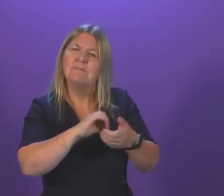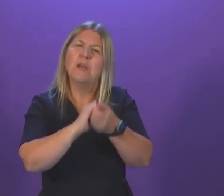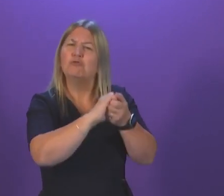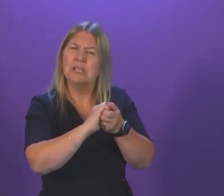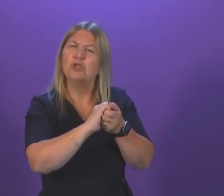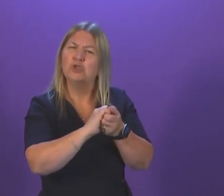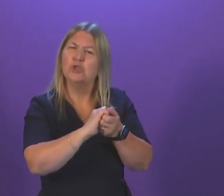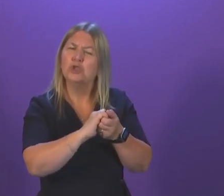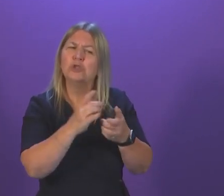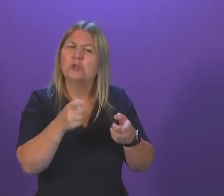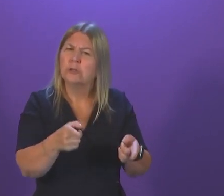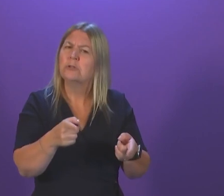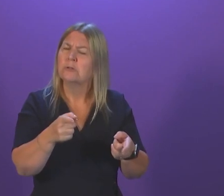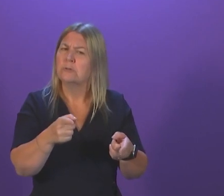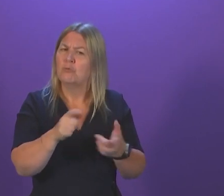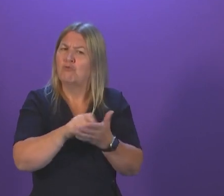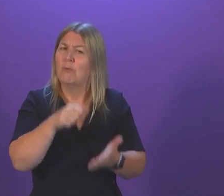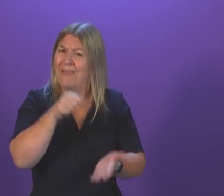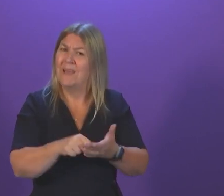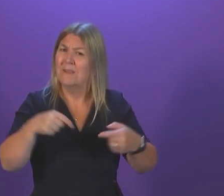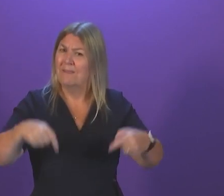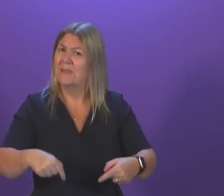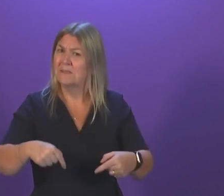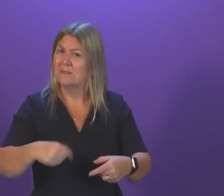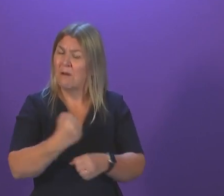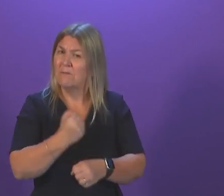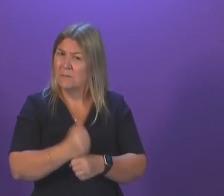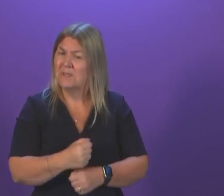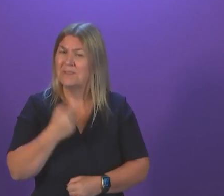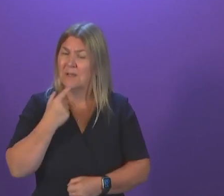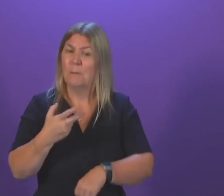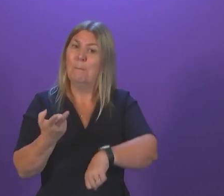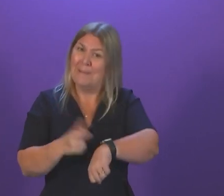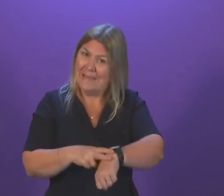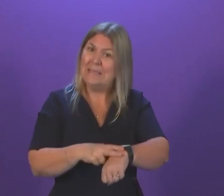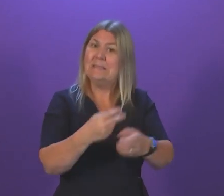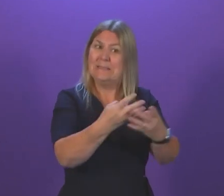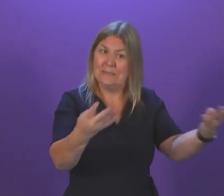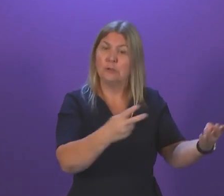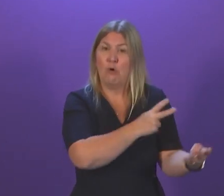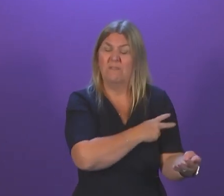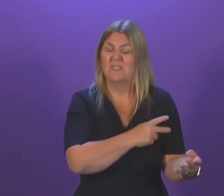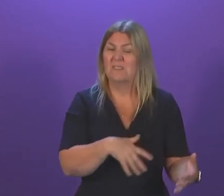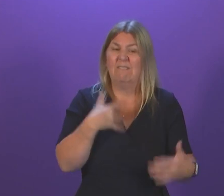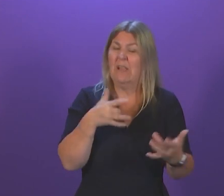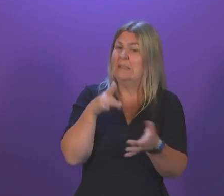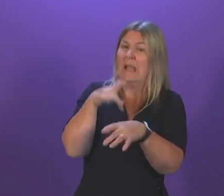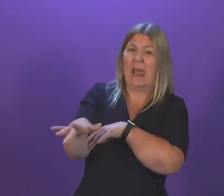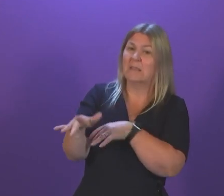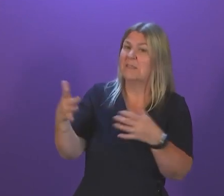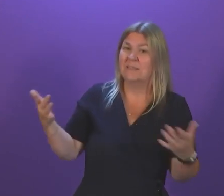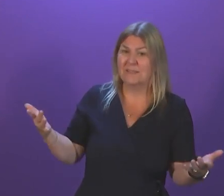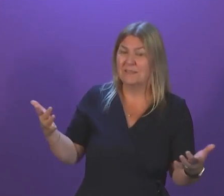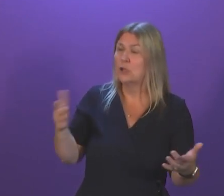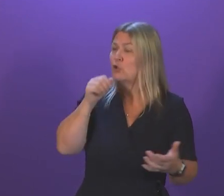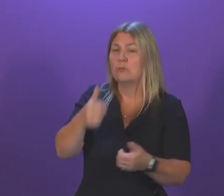afraid the content could not be more damning. They said police officers have, throughout this pandemic, felt neglected and unsupported